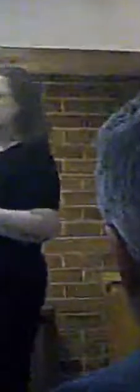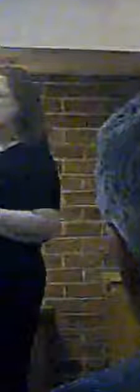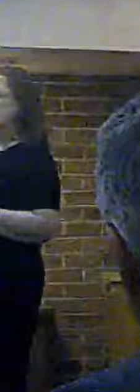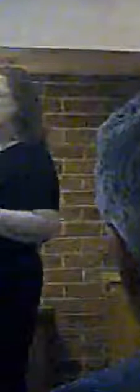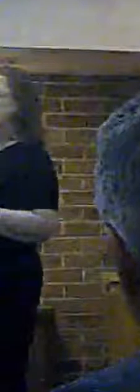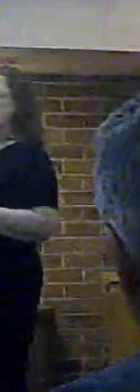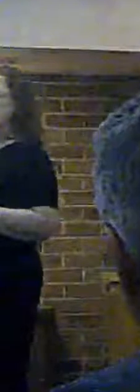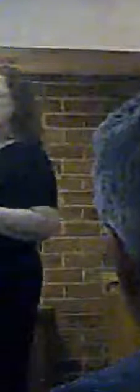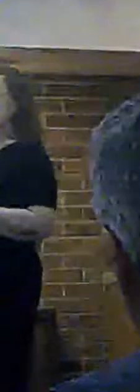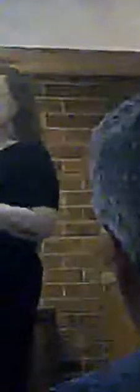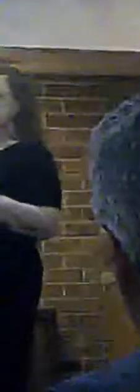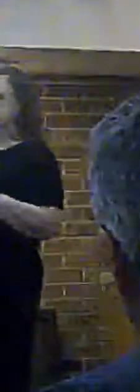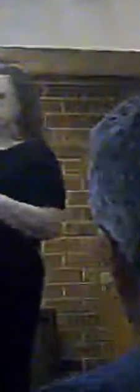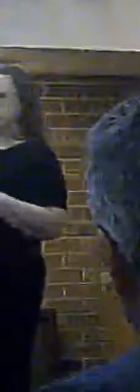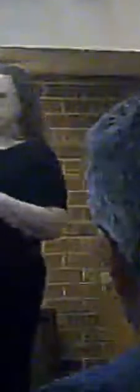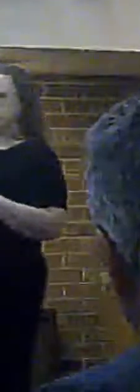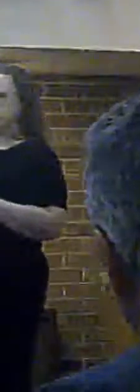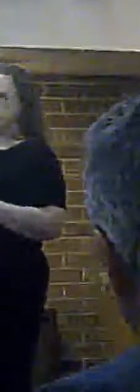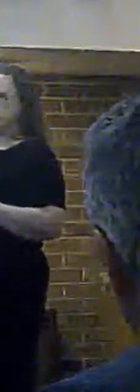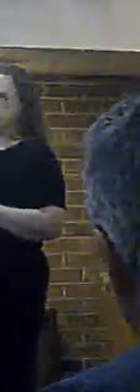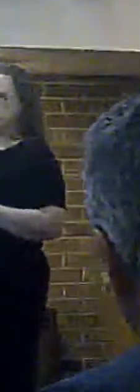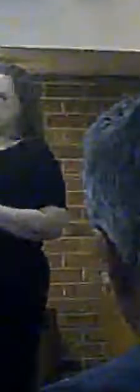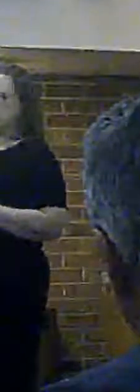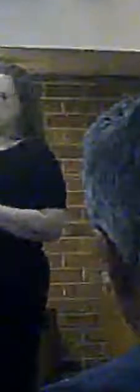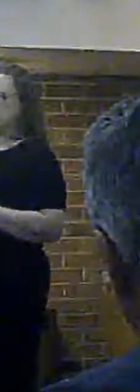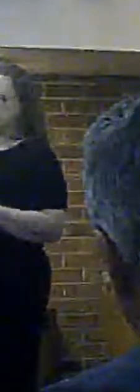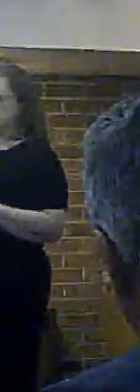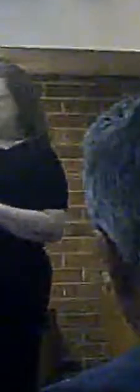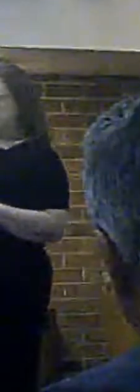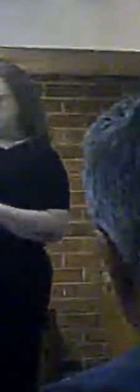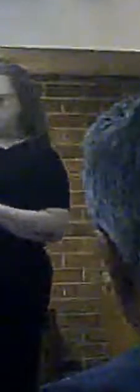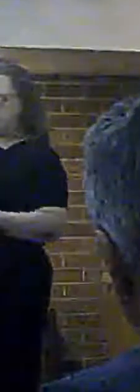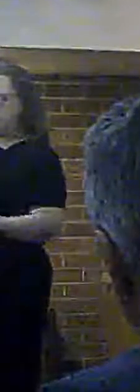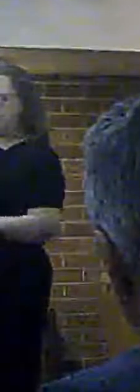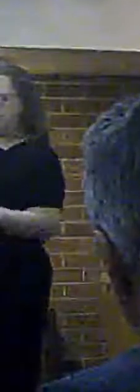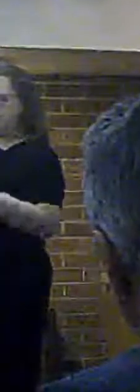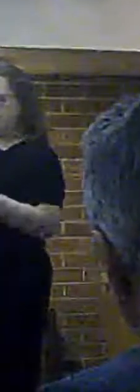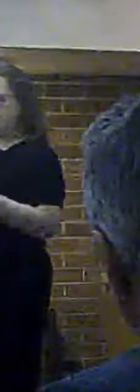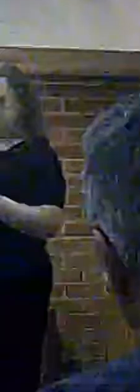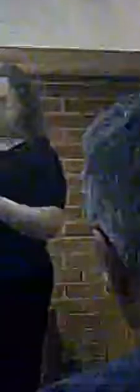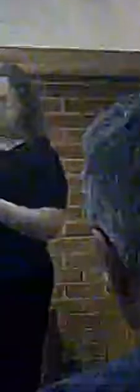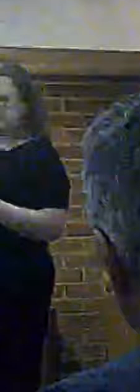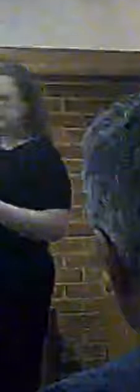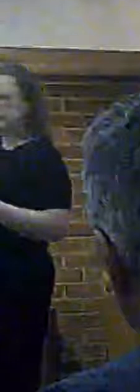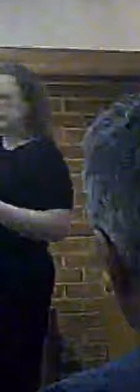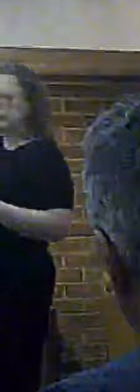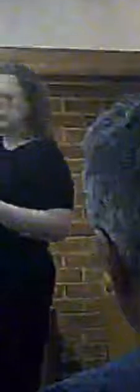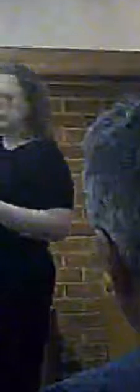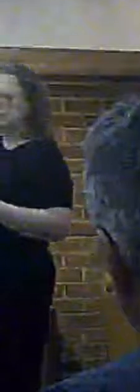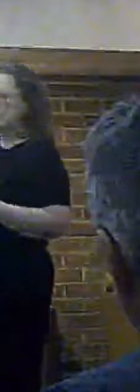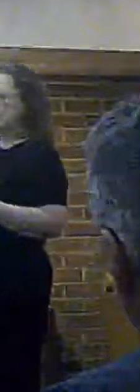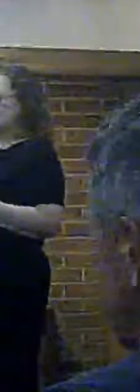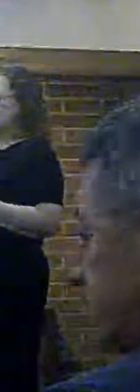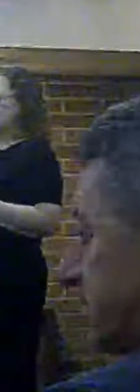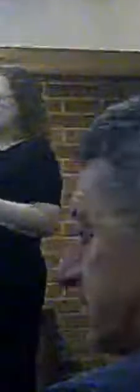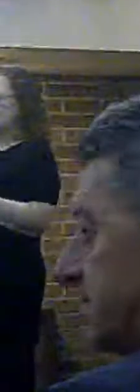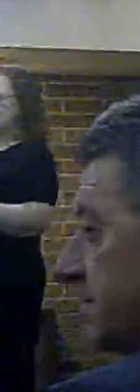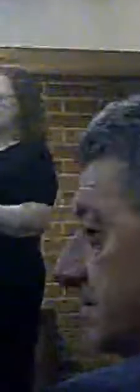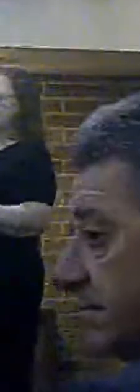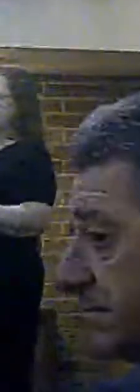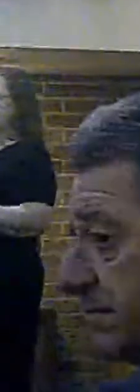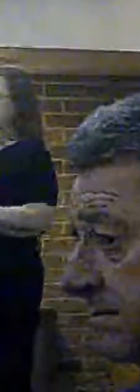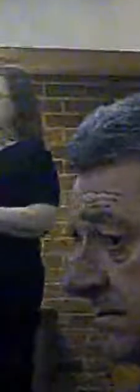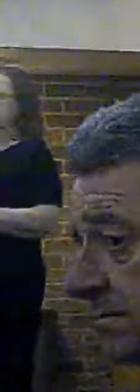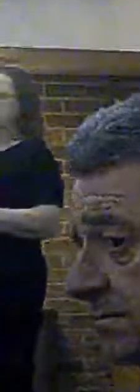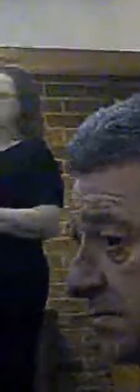them together, you are probably still looking at between 2 and 3 incidents a day. 24 hour